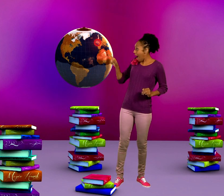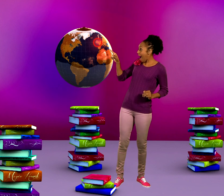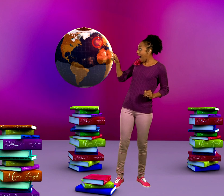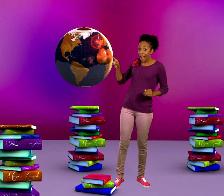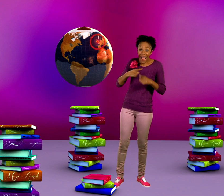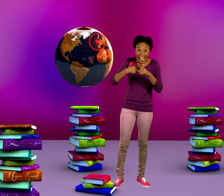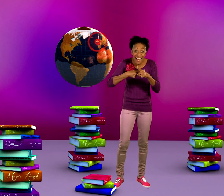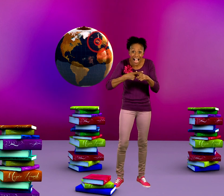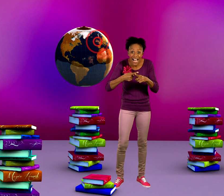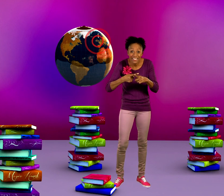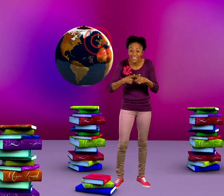There it is in England